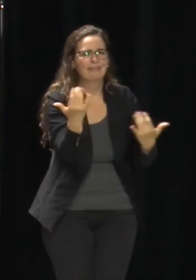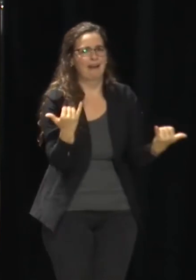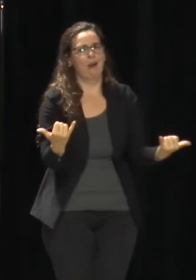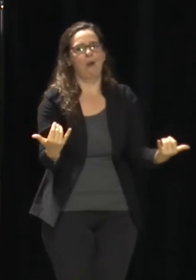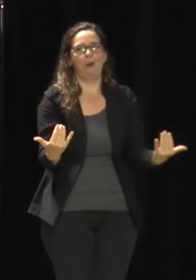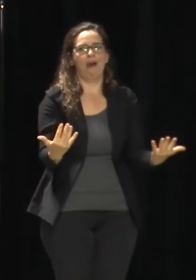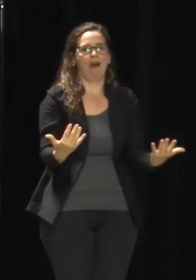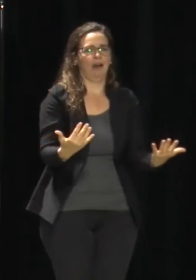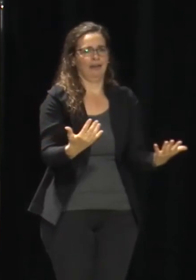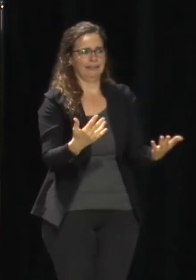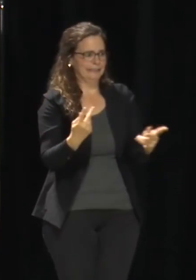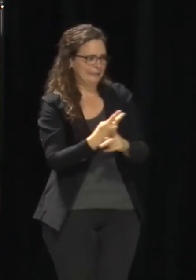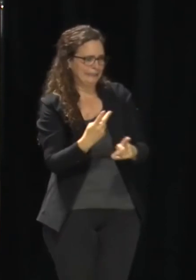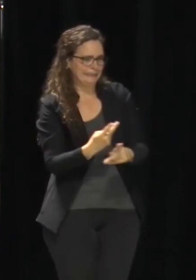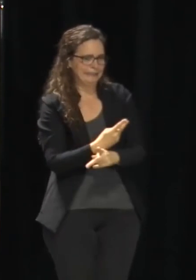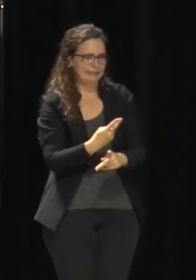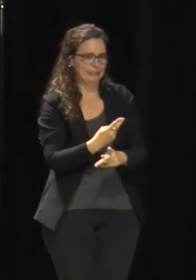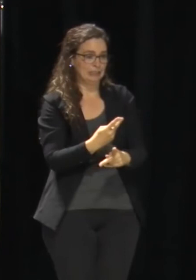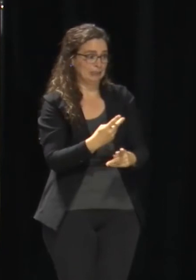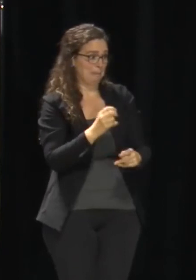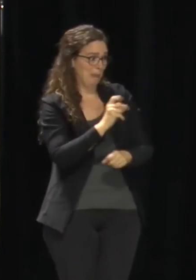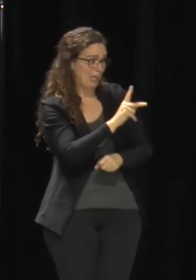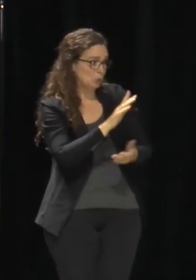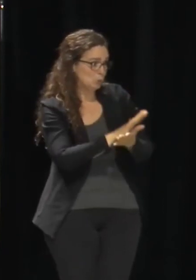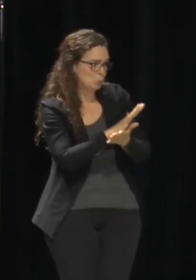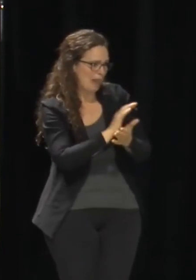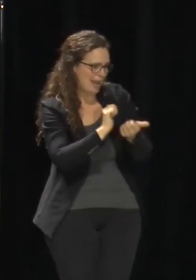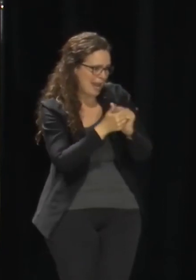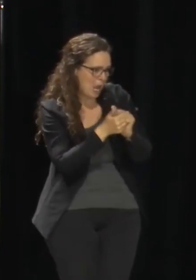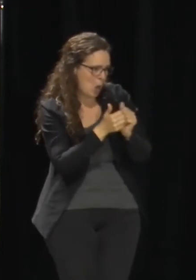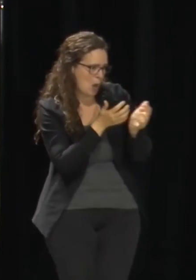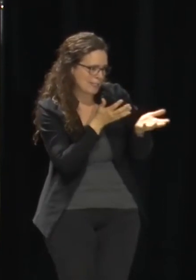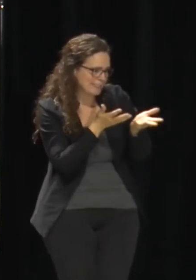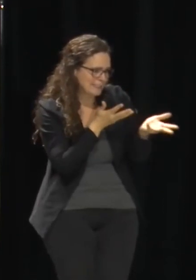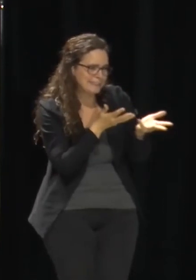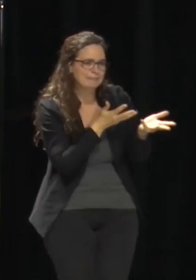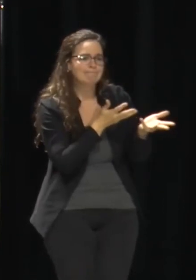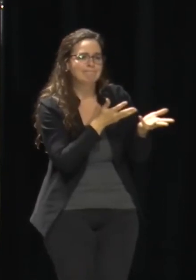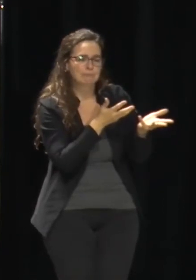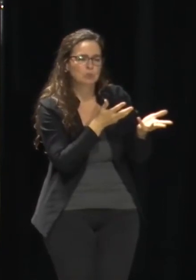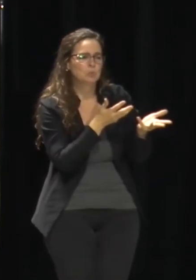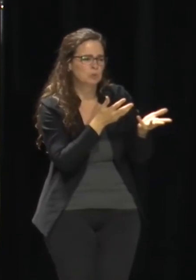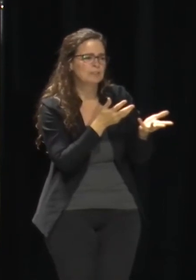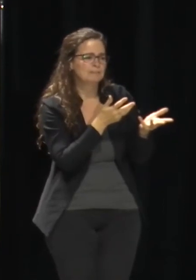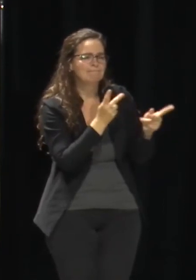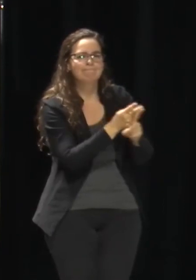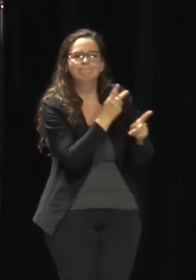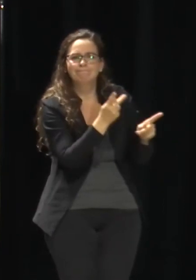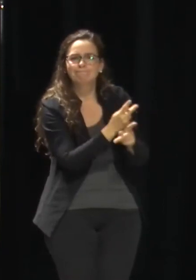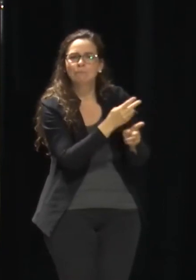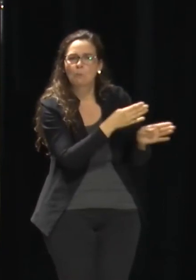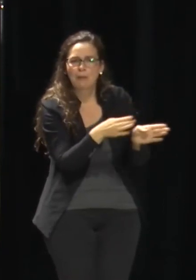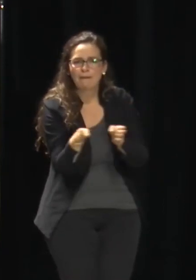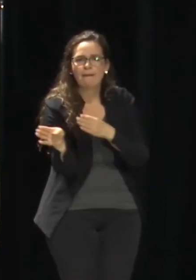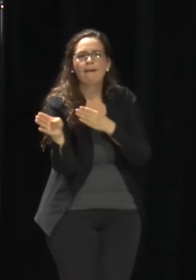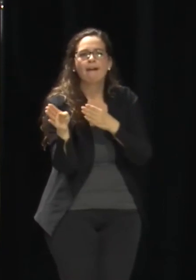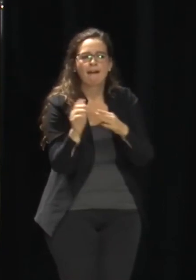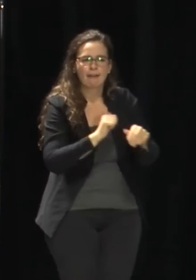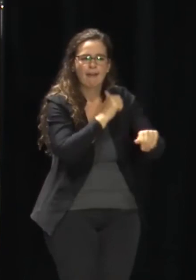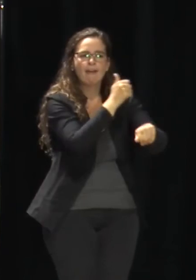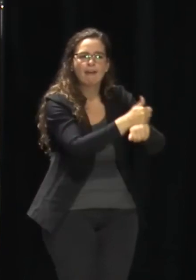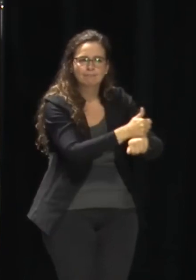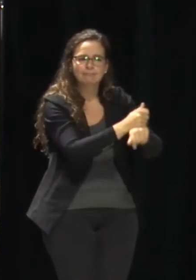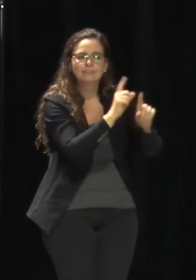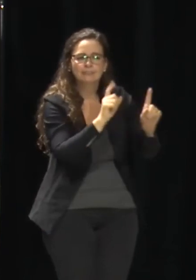beginning than we probably would four months from now because we're going to learn from it to see if any of the kids had real exposure. At some point,